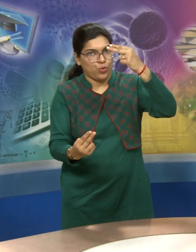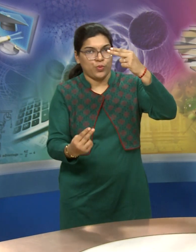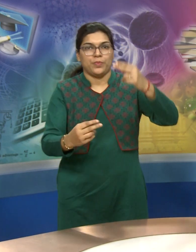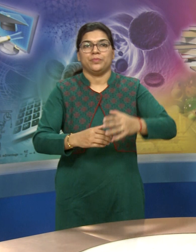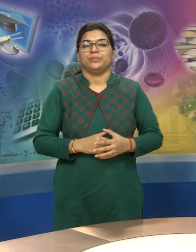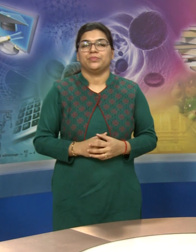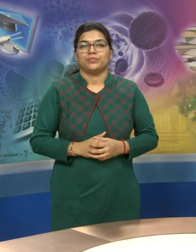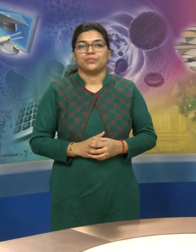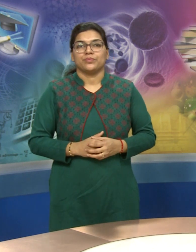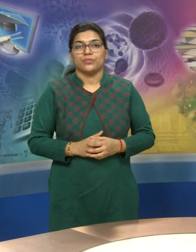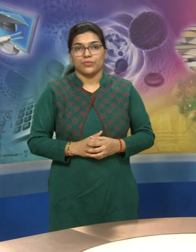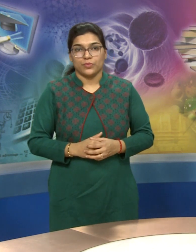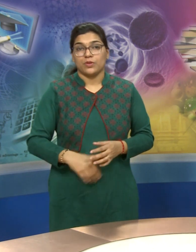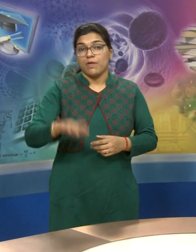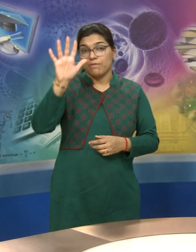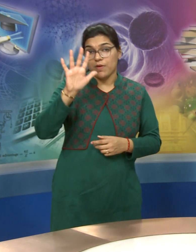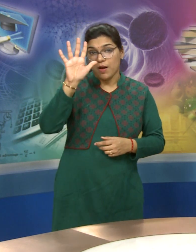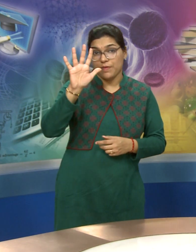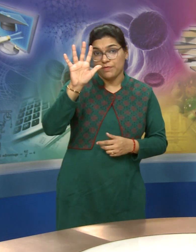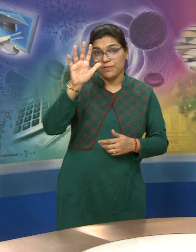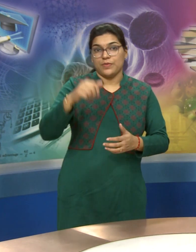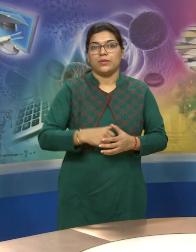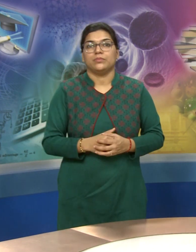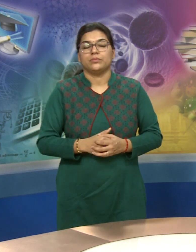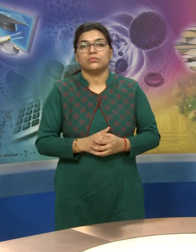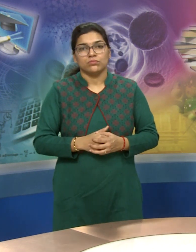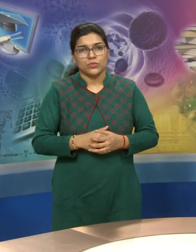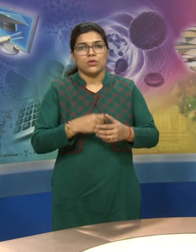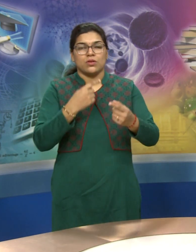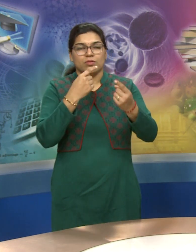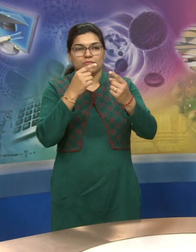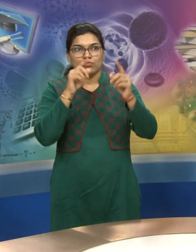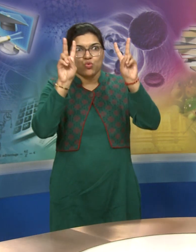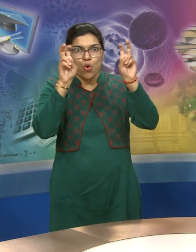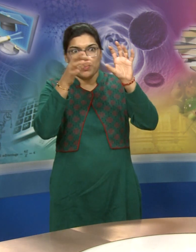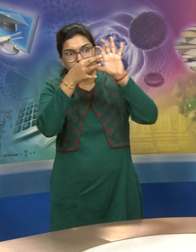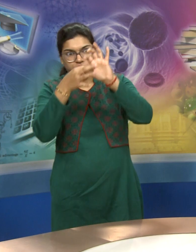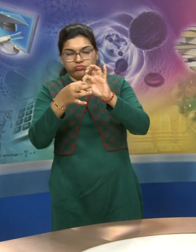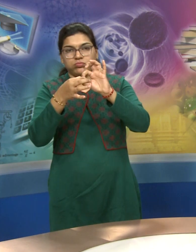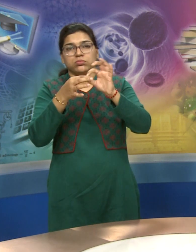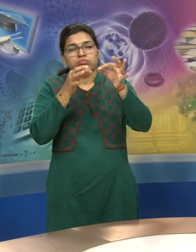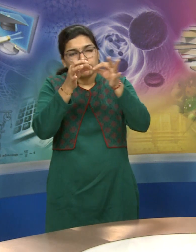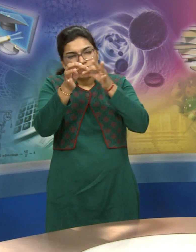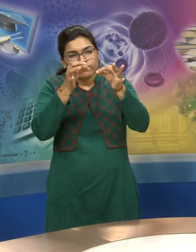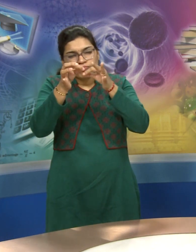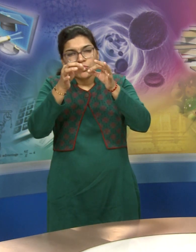point 5 descriptive and